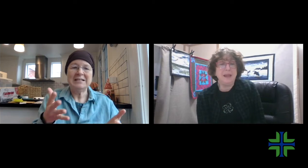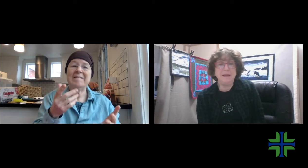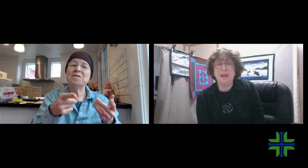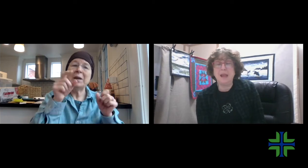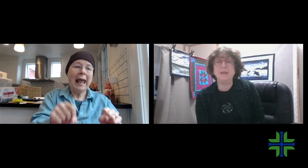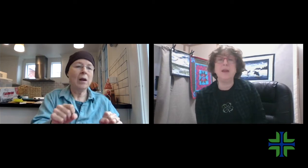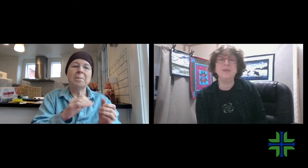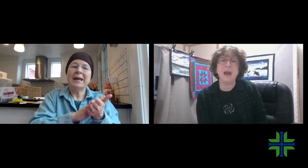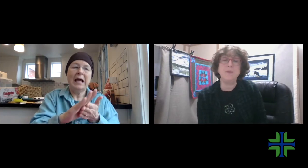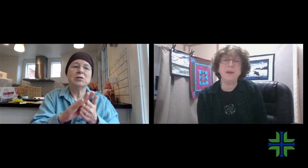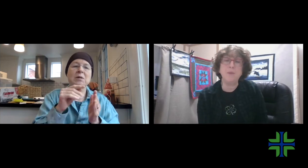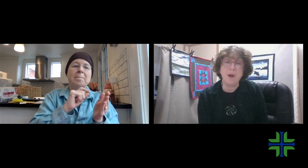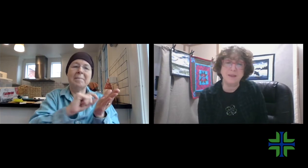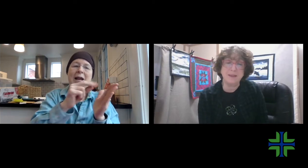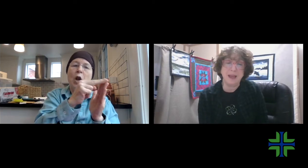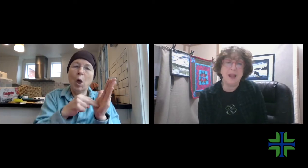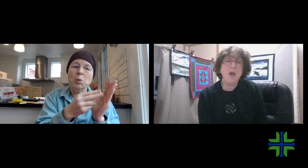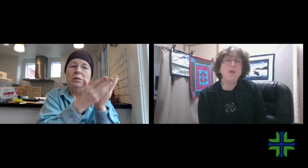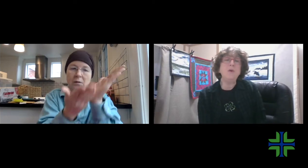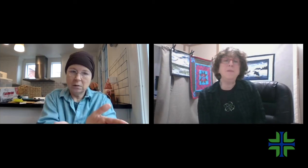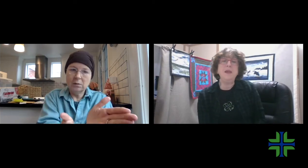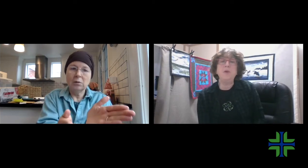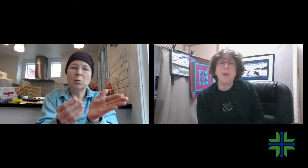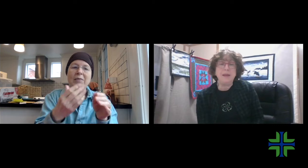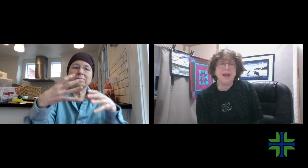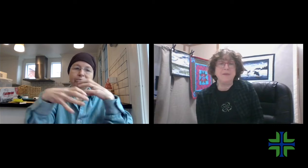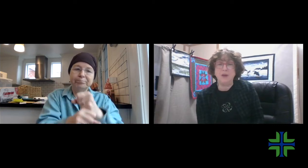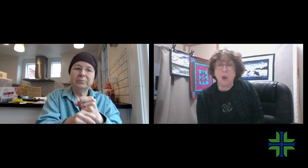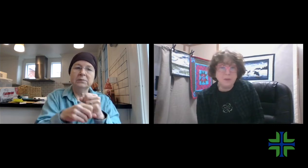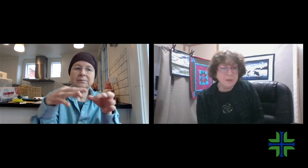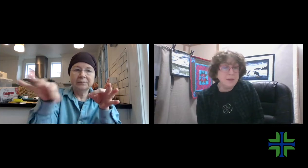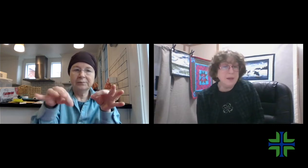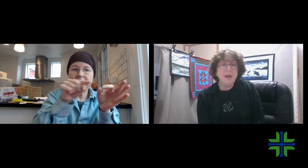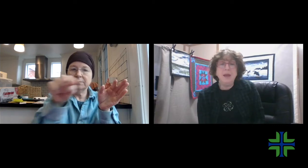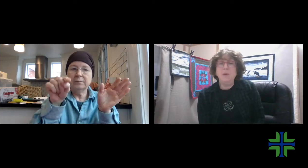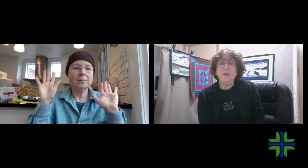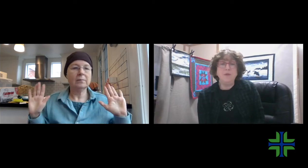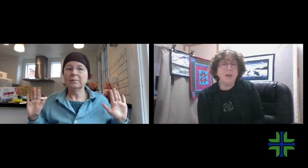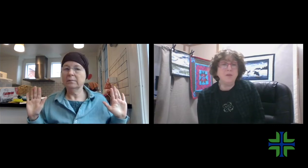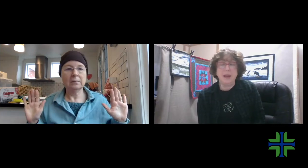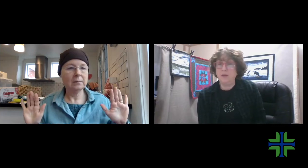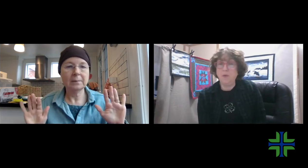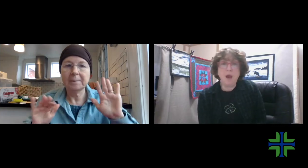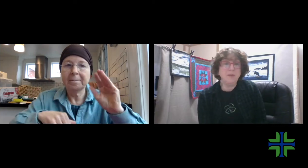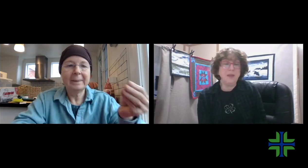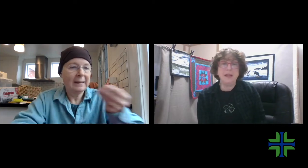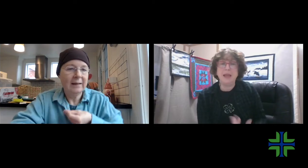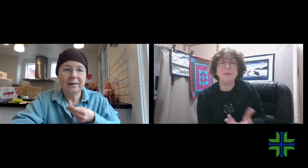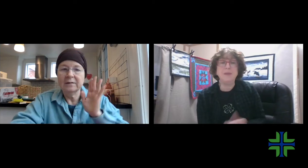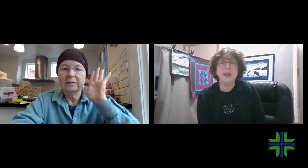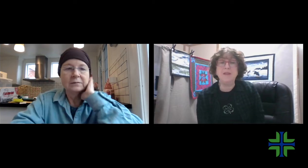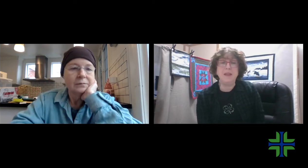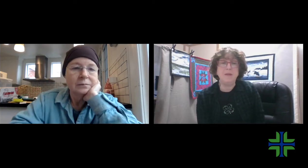And it, it takes a lot of time for me to process that. So it'd be great to have the note with information, any drawings